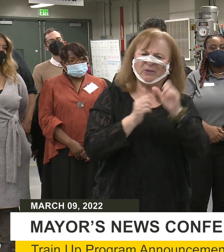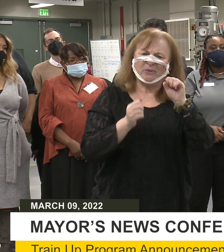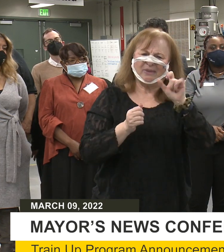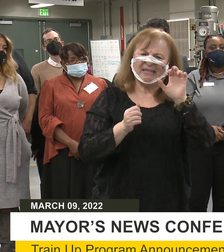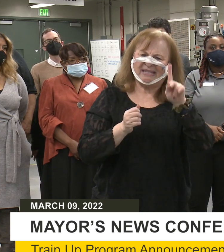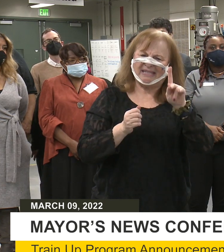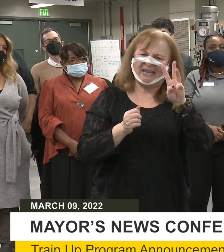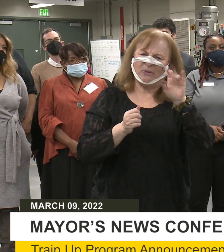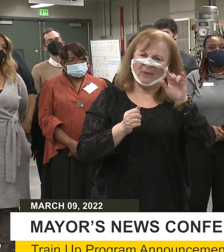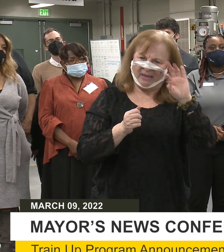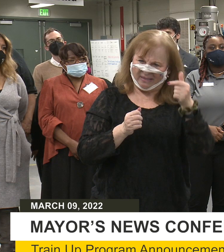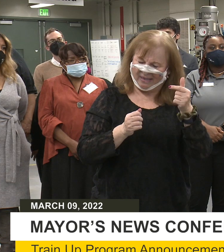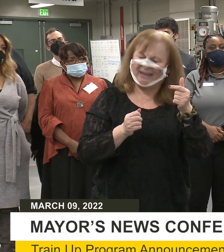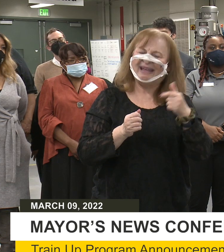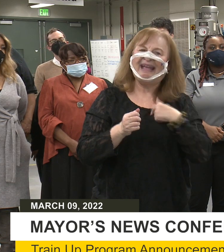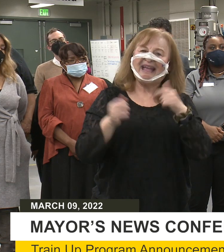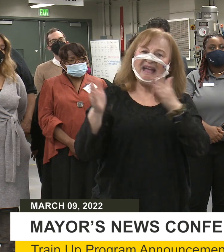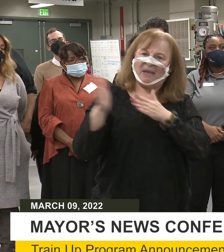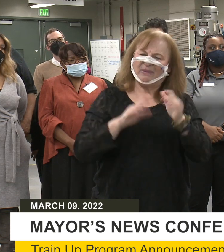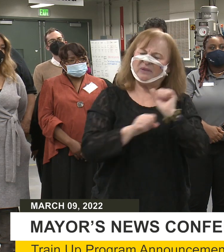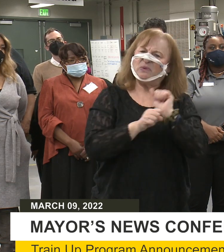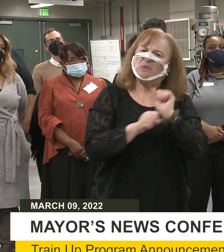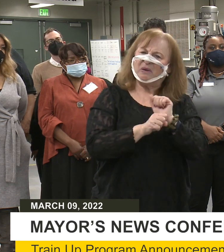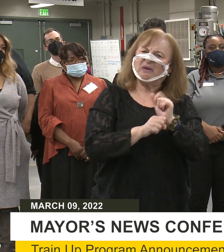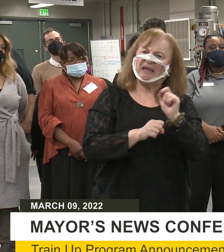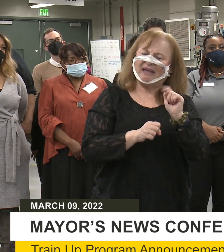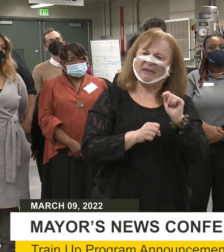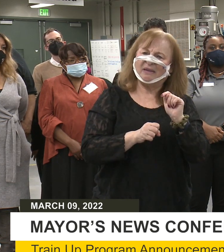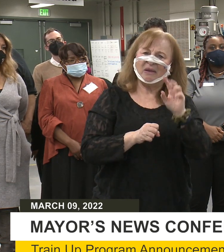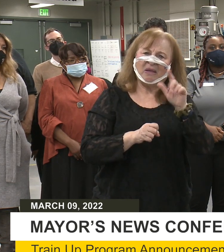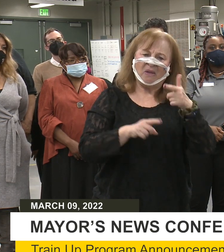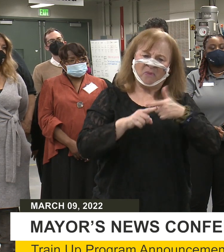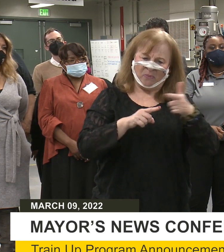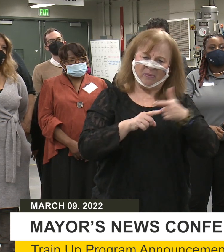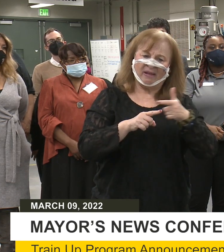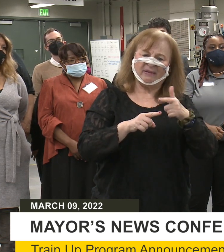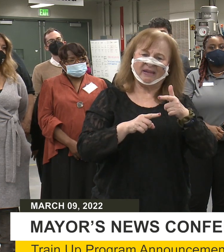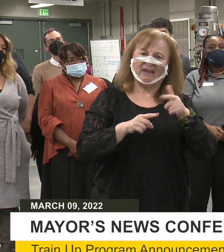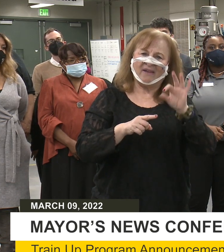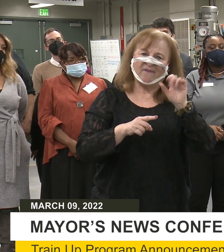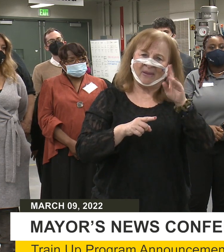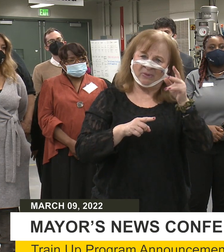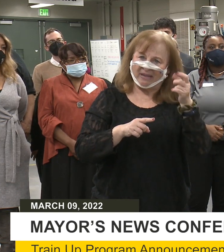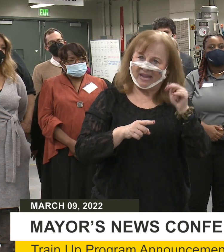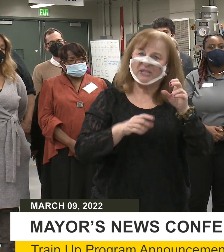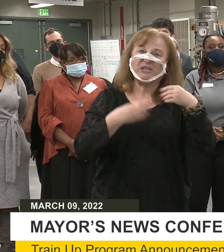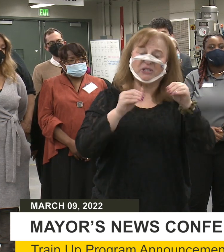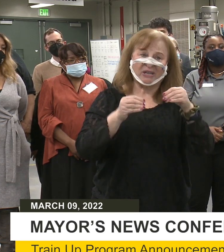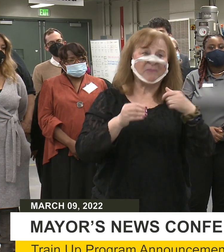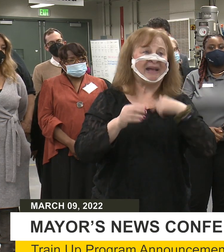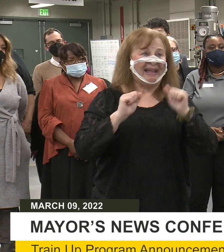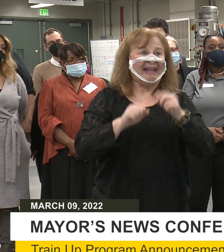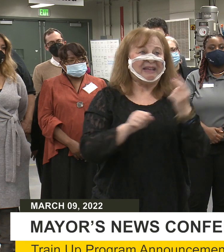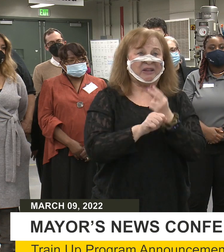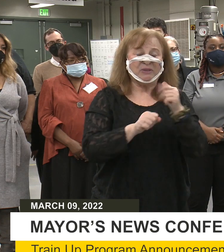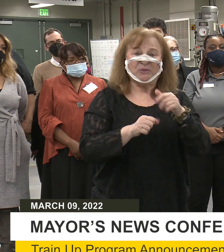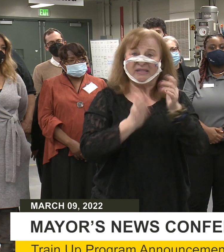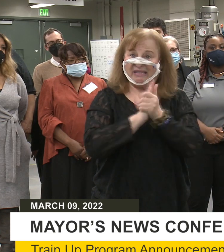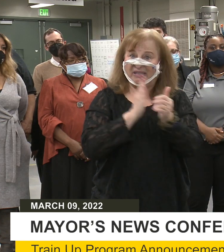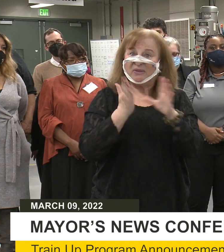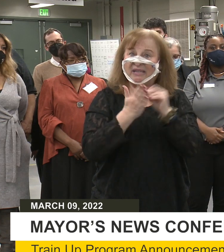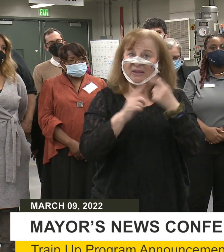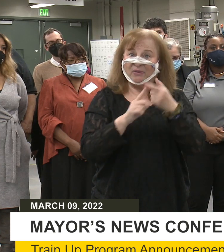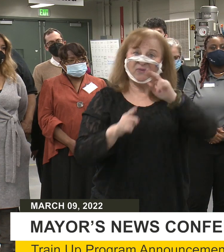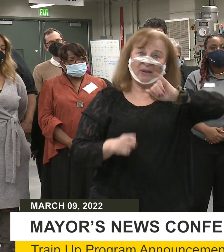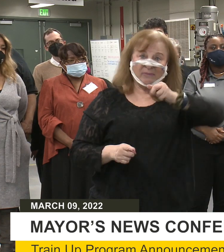and in MIG welding. I plan on working at a welding fabrication shop where I can use the skills I learned